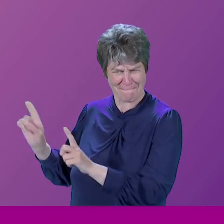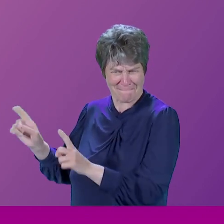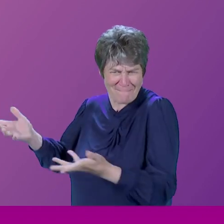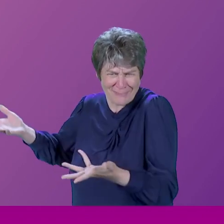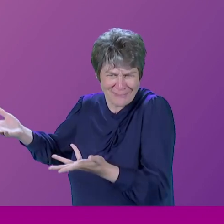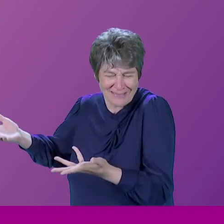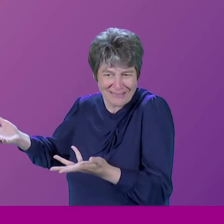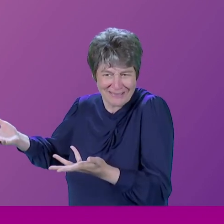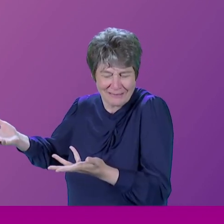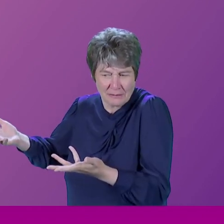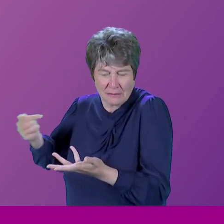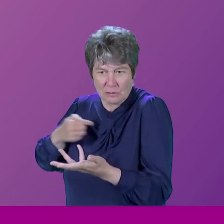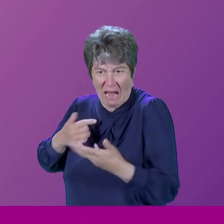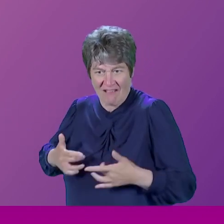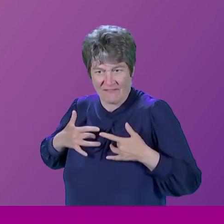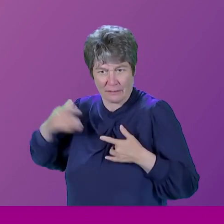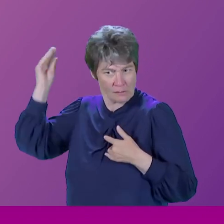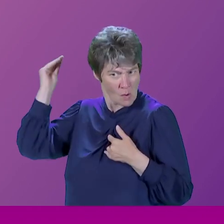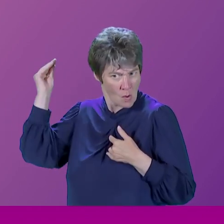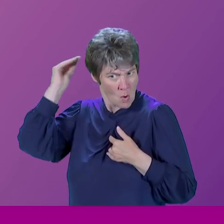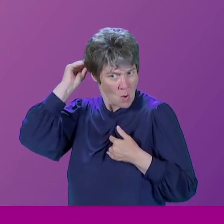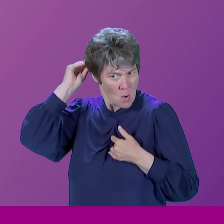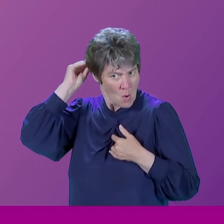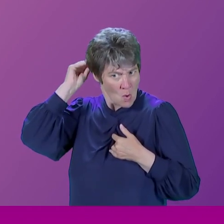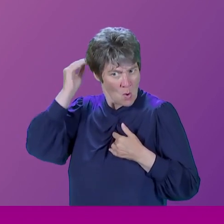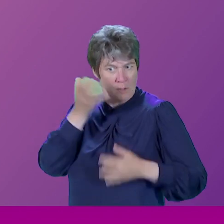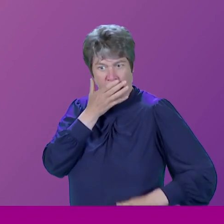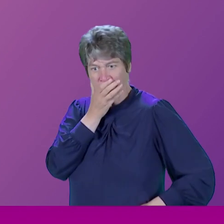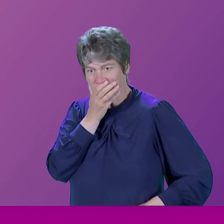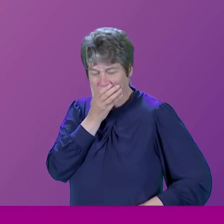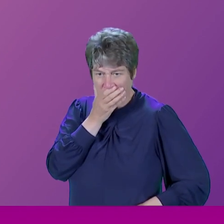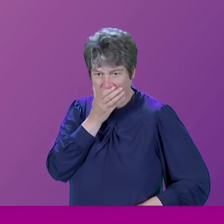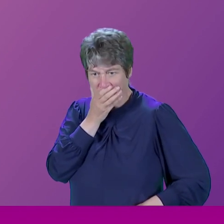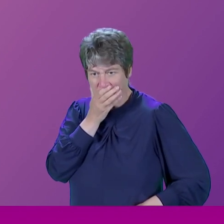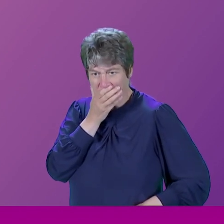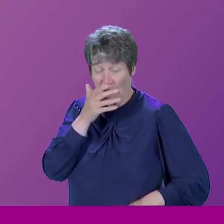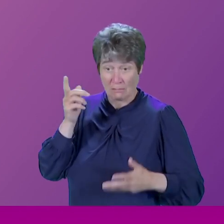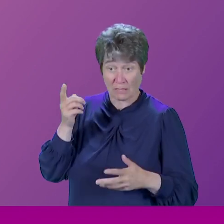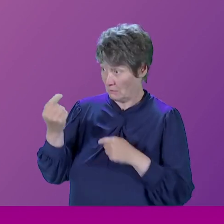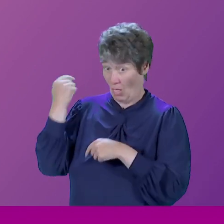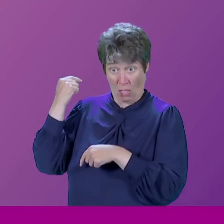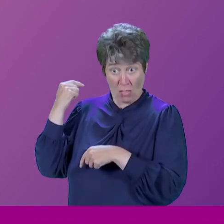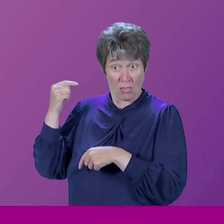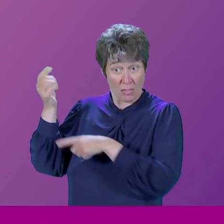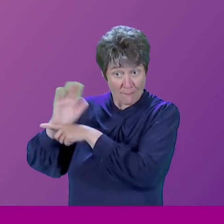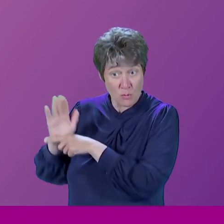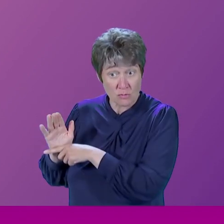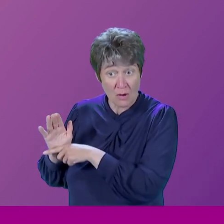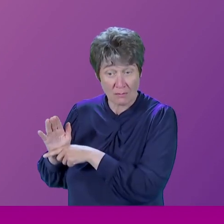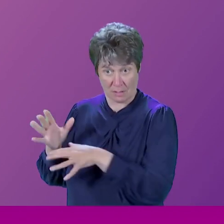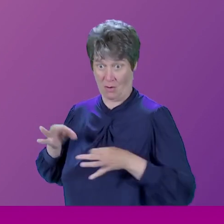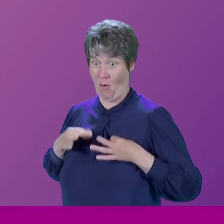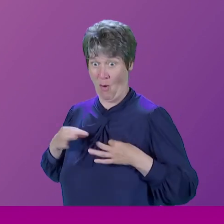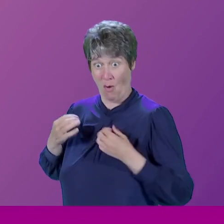had it slightly on my conscience, actually. But it made an entertaining programme at the time.